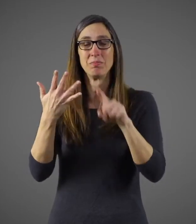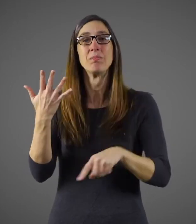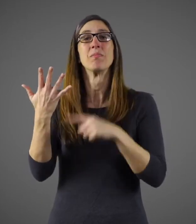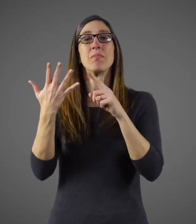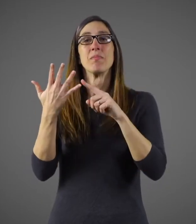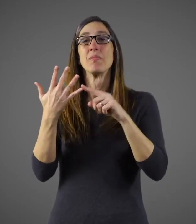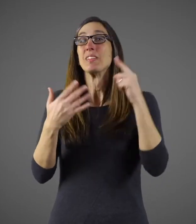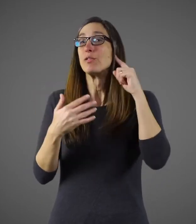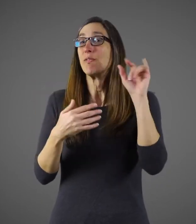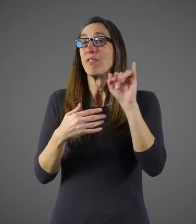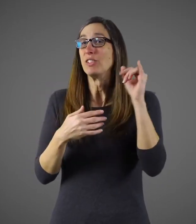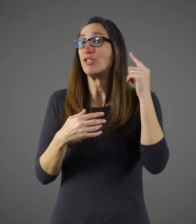Ear infections.